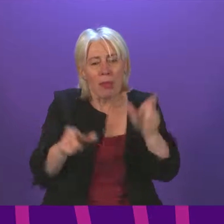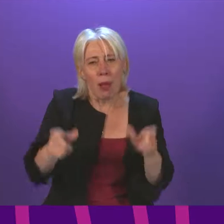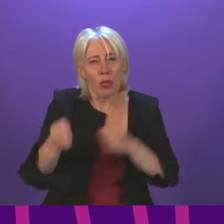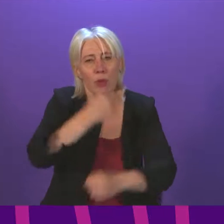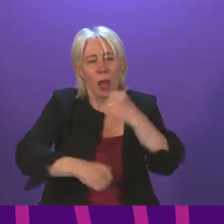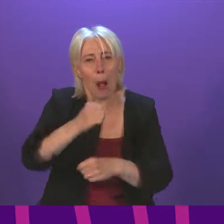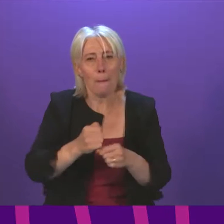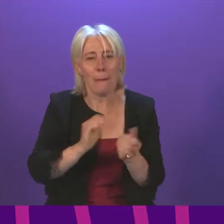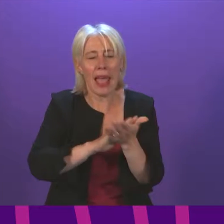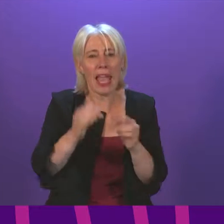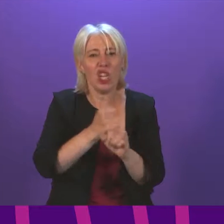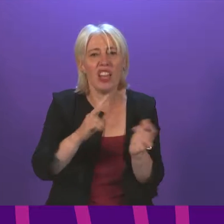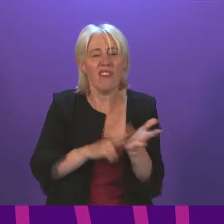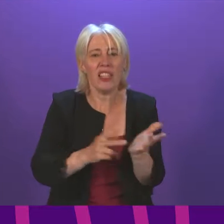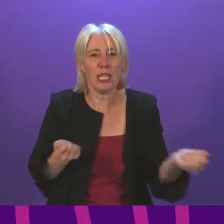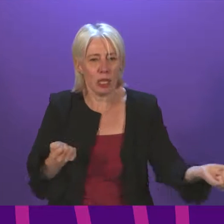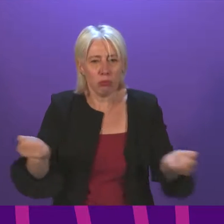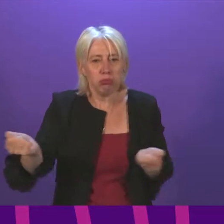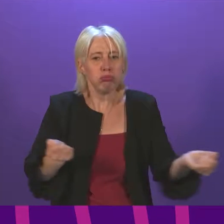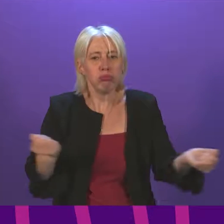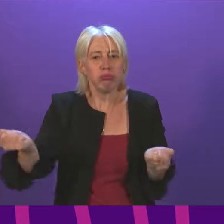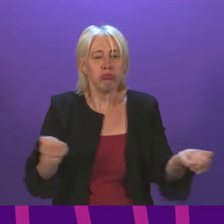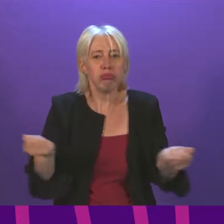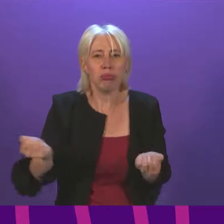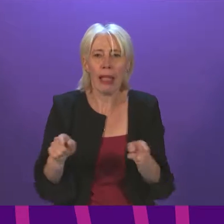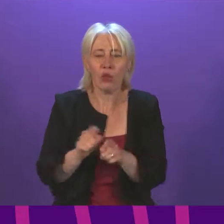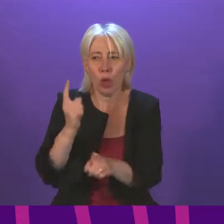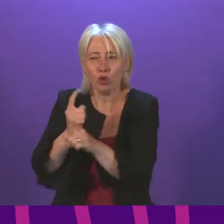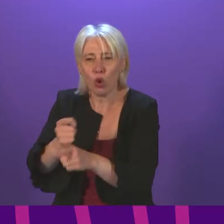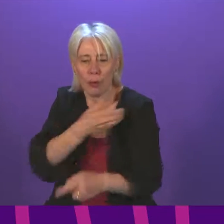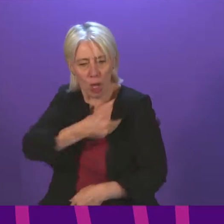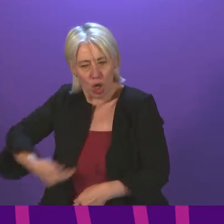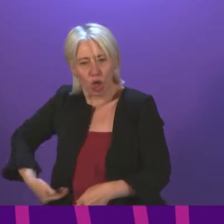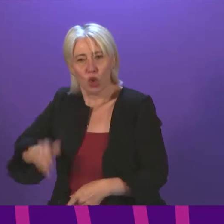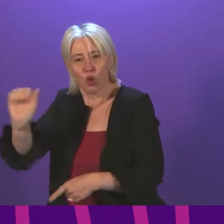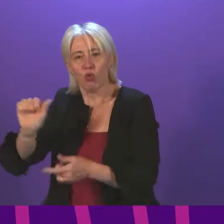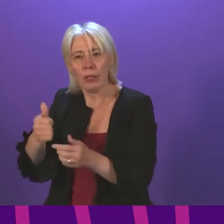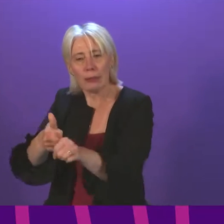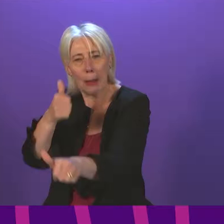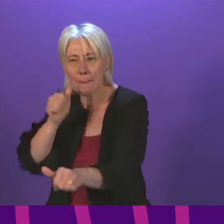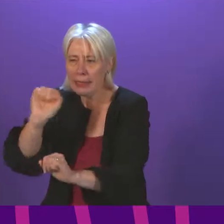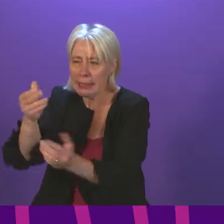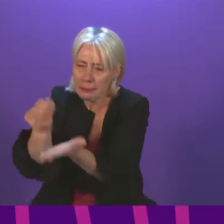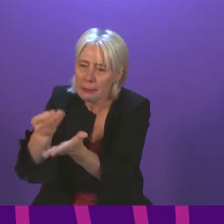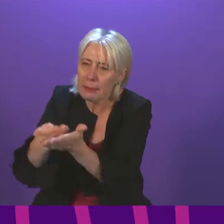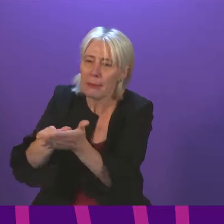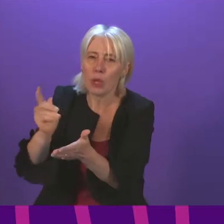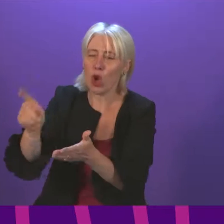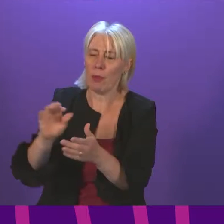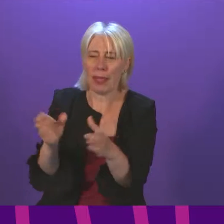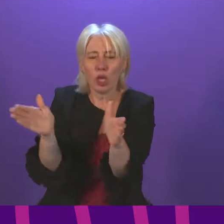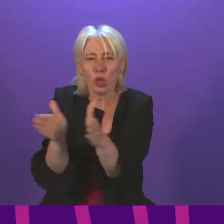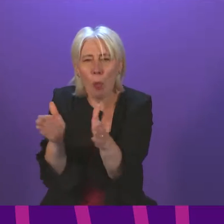HGV drivers and also as he is speaking to insurance companies about their premiums, especially for smaller